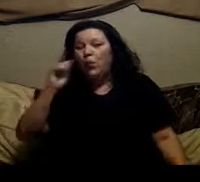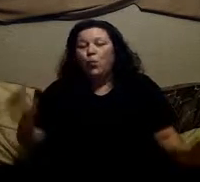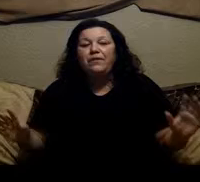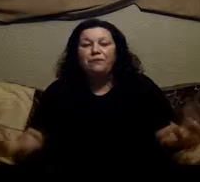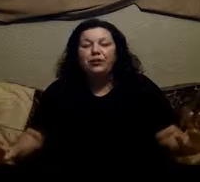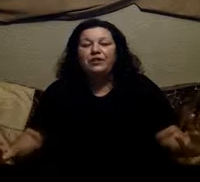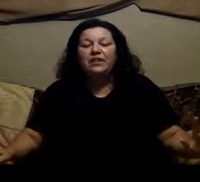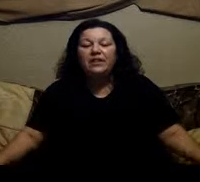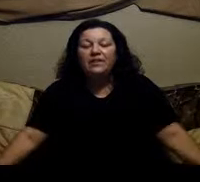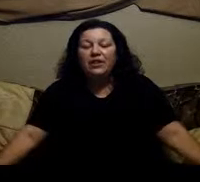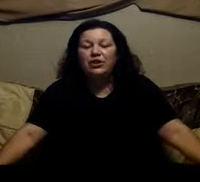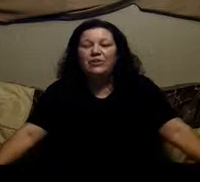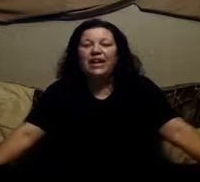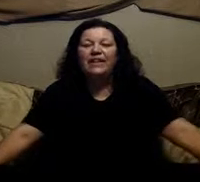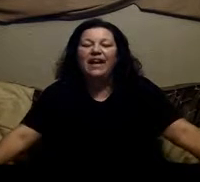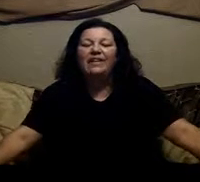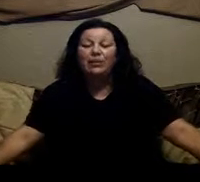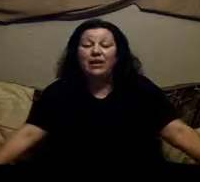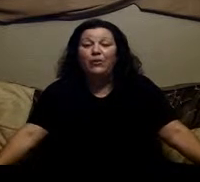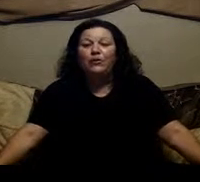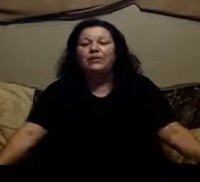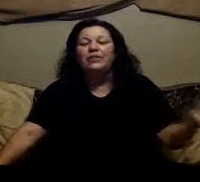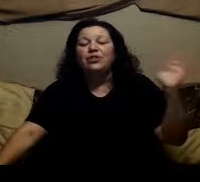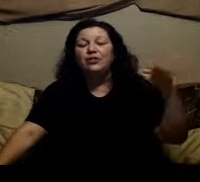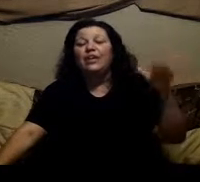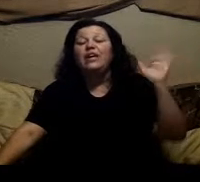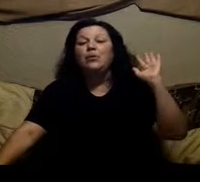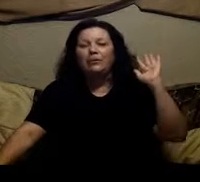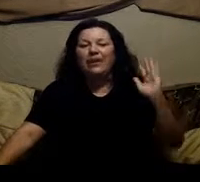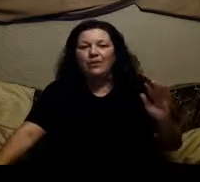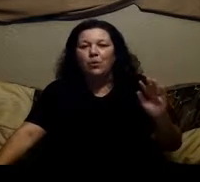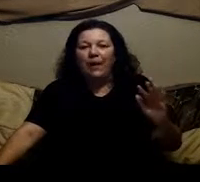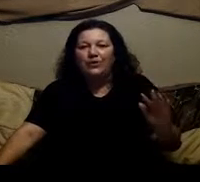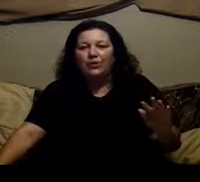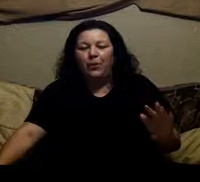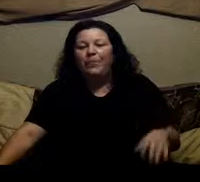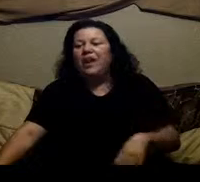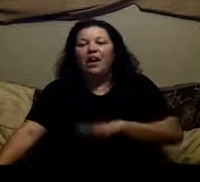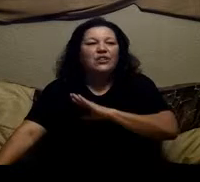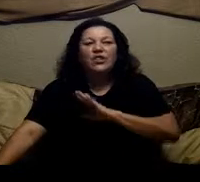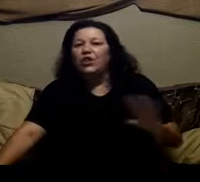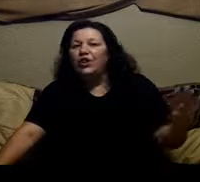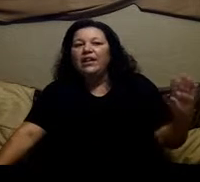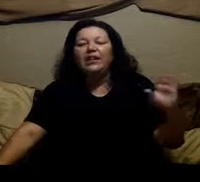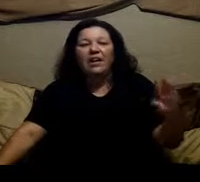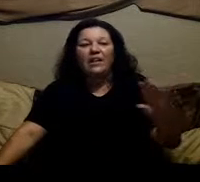One of the first issues that I attacked on my health journey journey was my irritable bowel syndrome I just could not